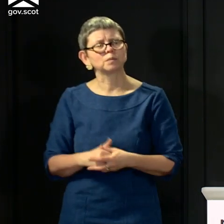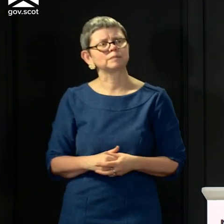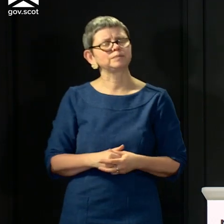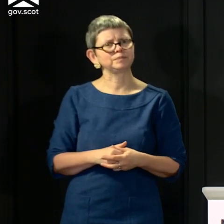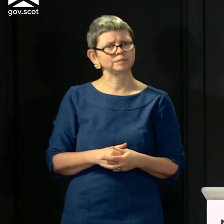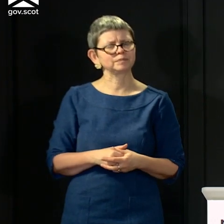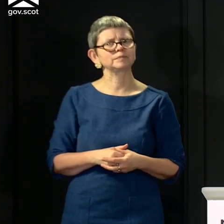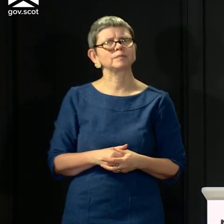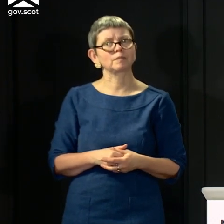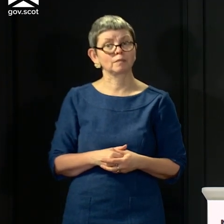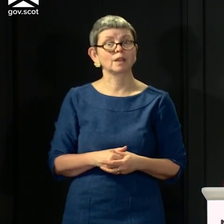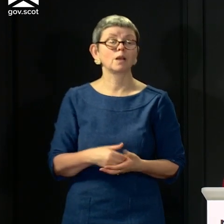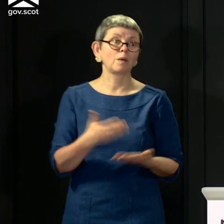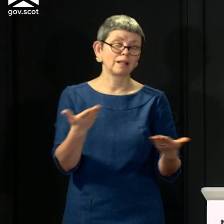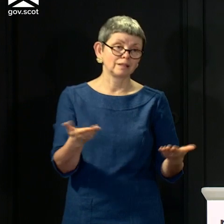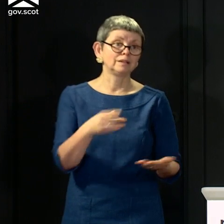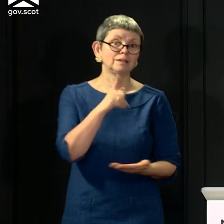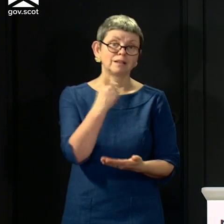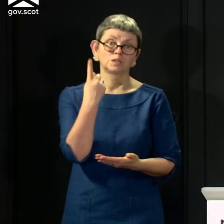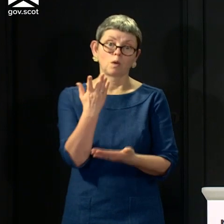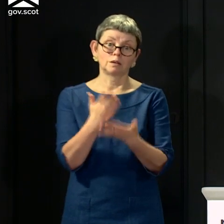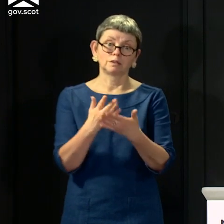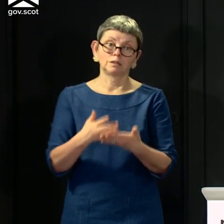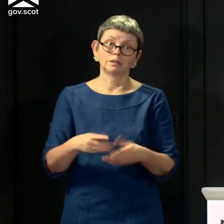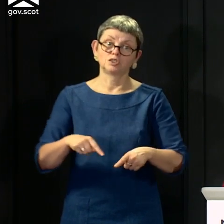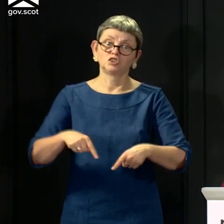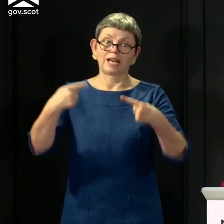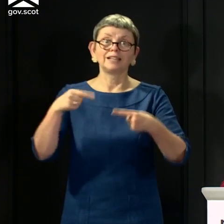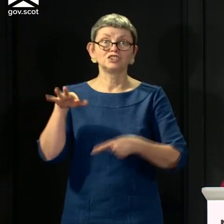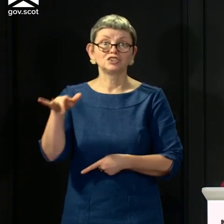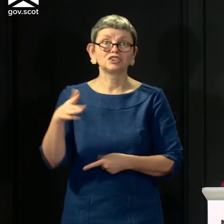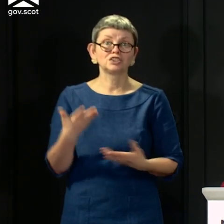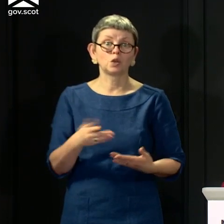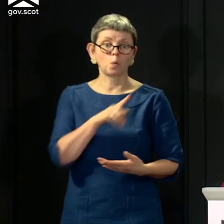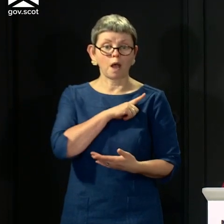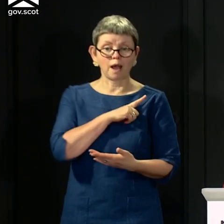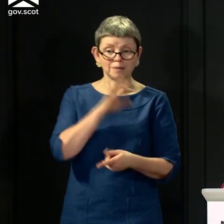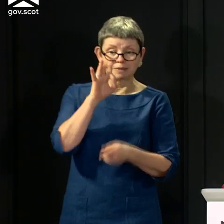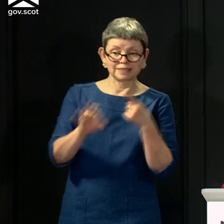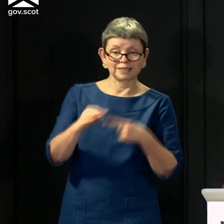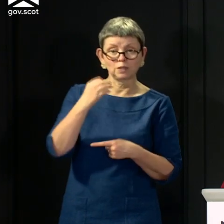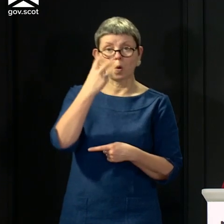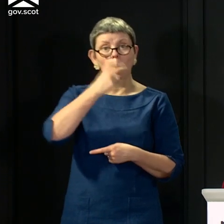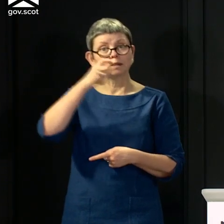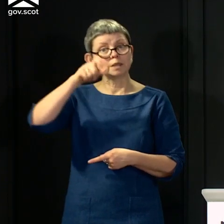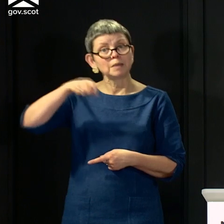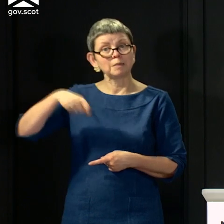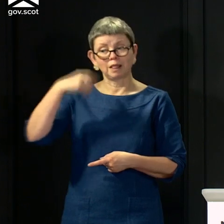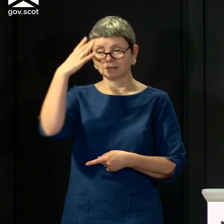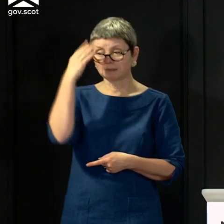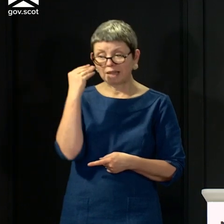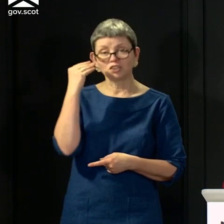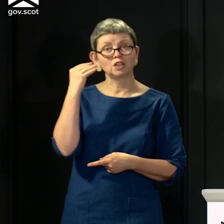illustrated they're part of the big challenge that care home providers have, because particularly with older people who have dementia and very